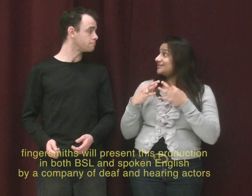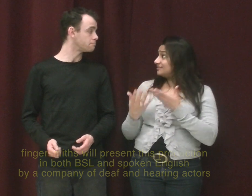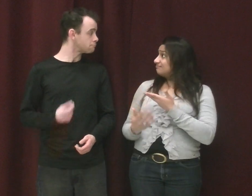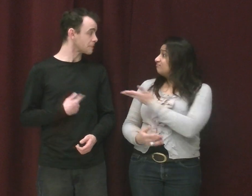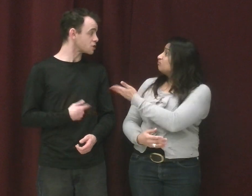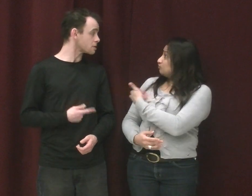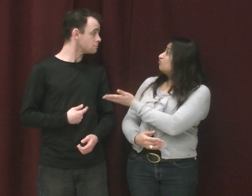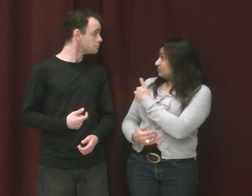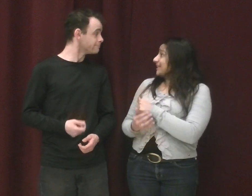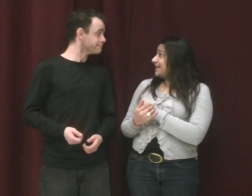That's us.